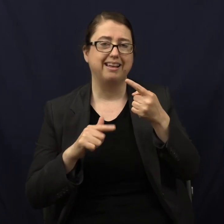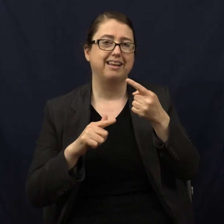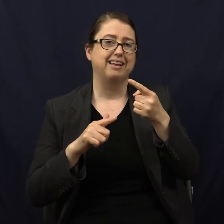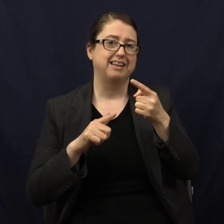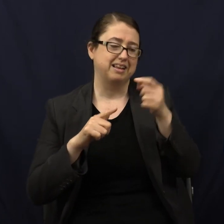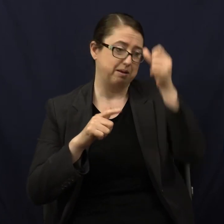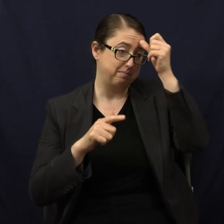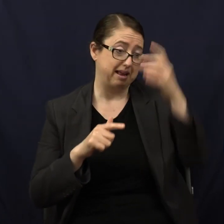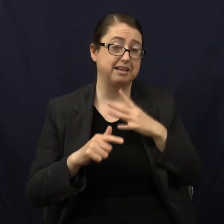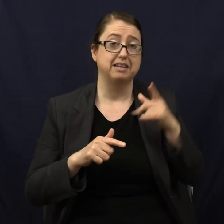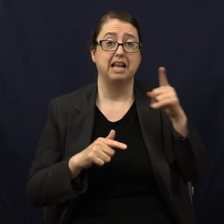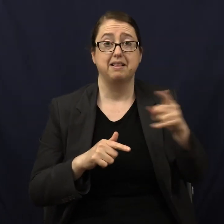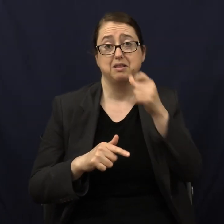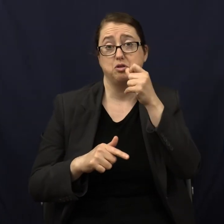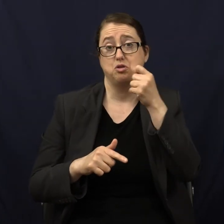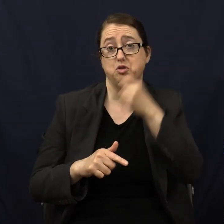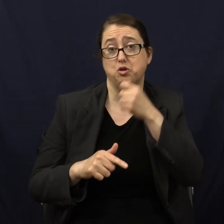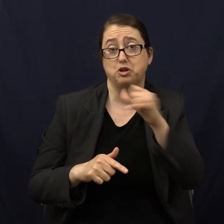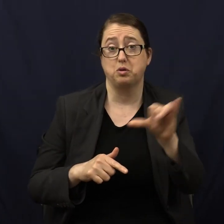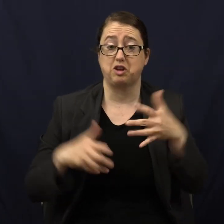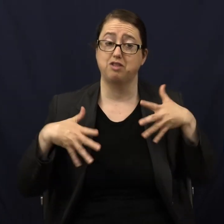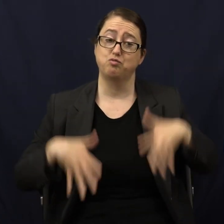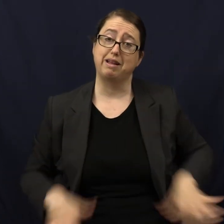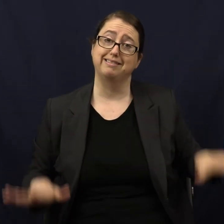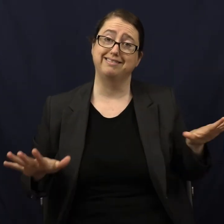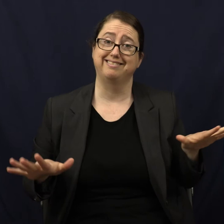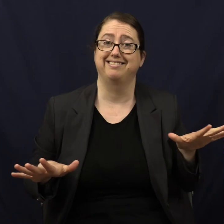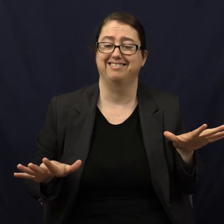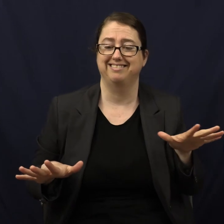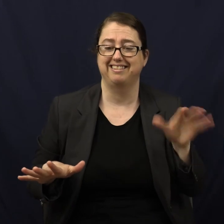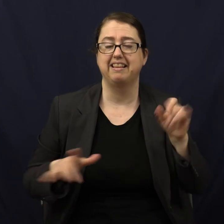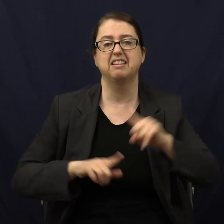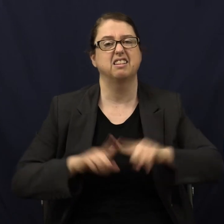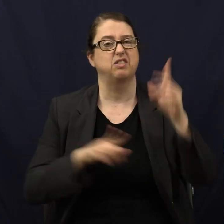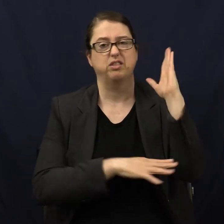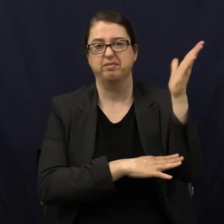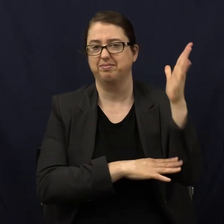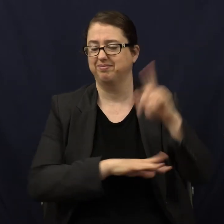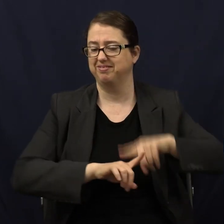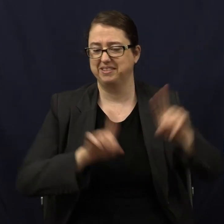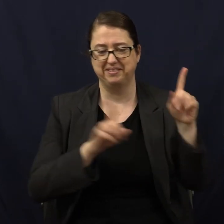Notice she's wearing a dress? I'm just saying. I'm just saying. That's a different lecture.